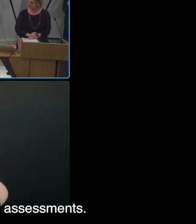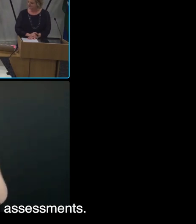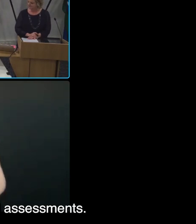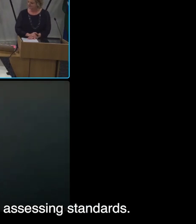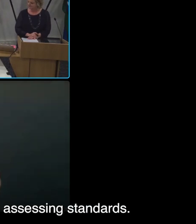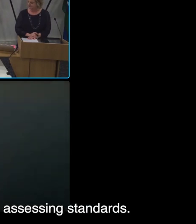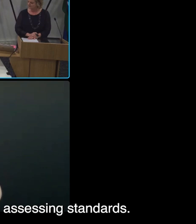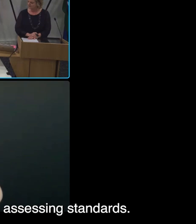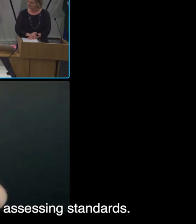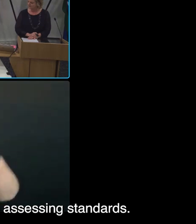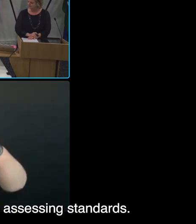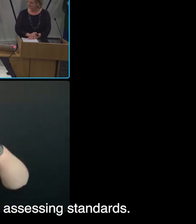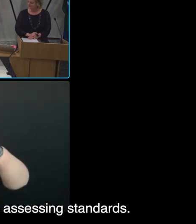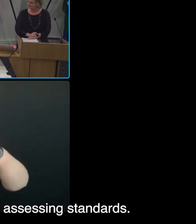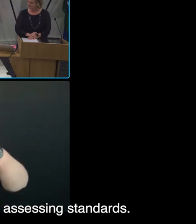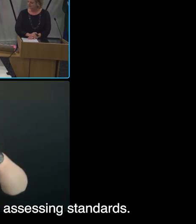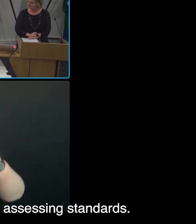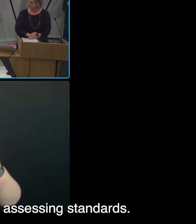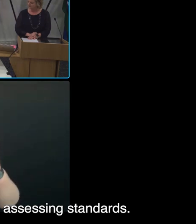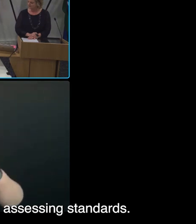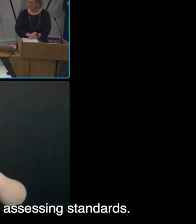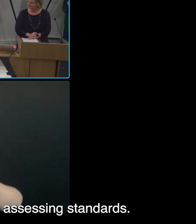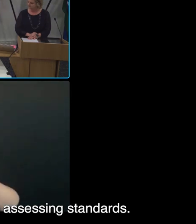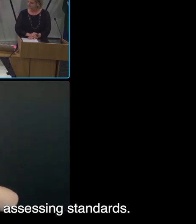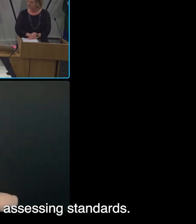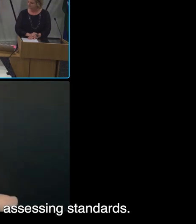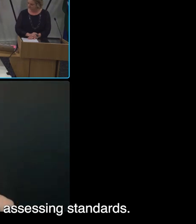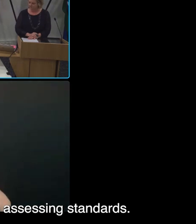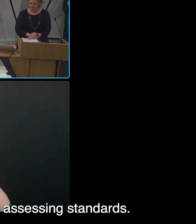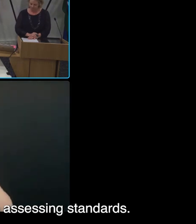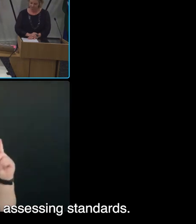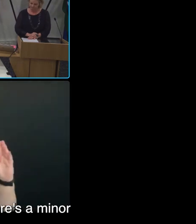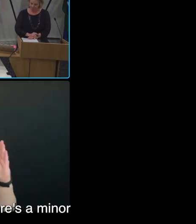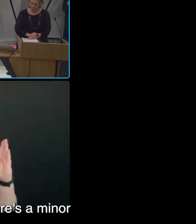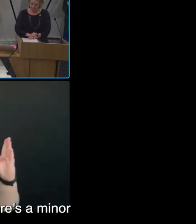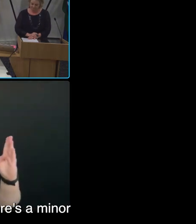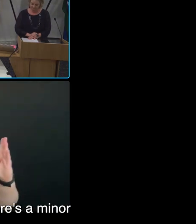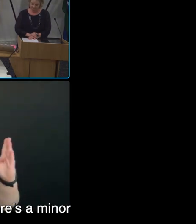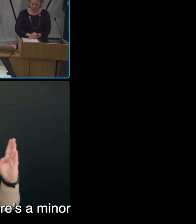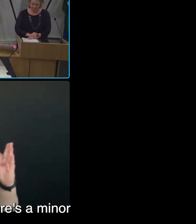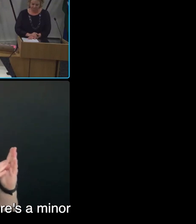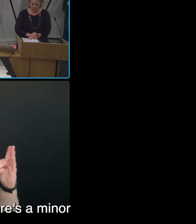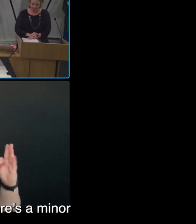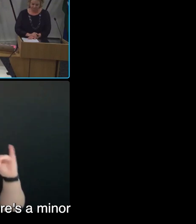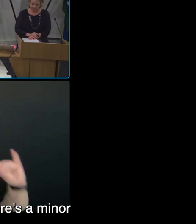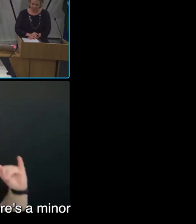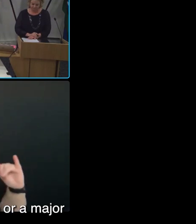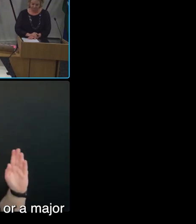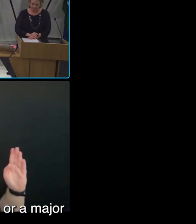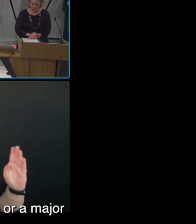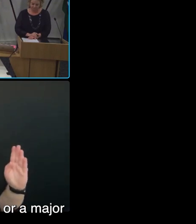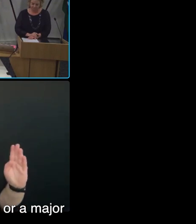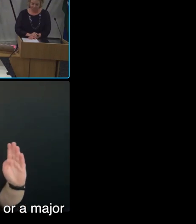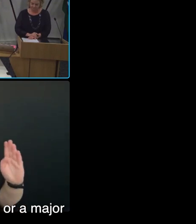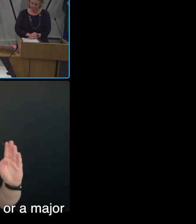assessments, so it's not a pass-fail type approach in assessing standards, so you can understand if there's a minor non